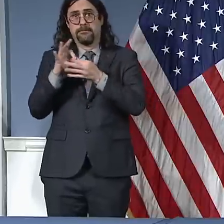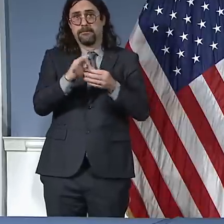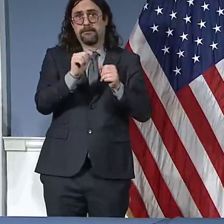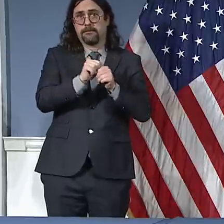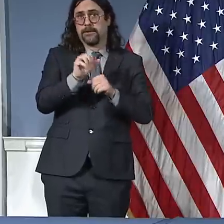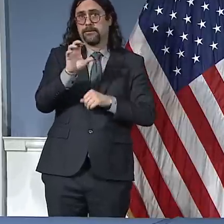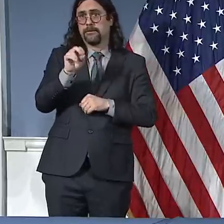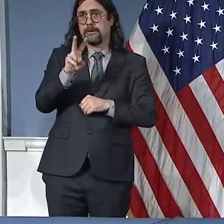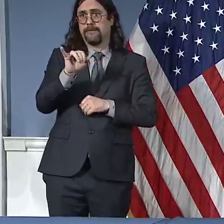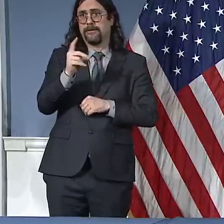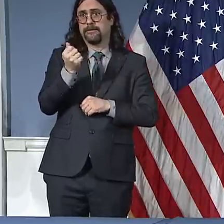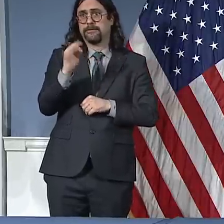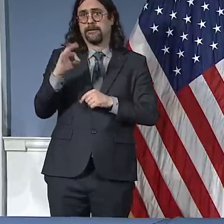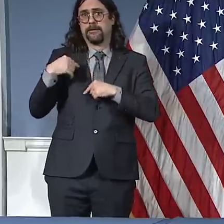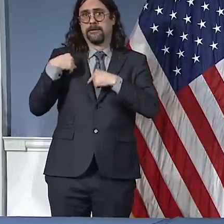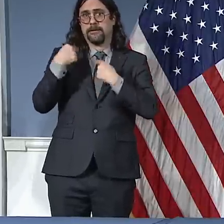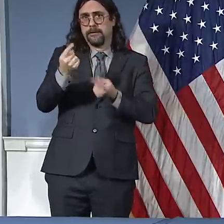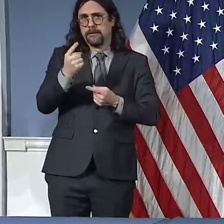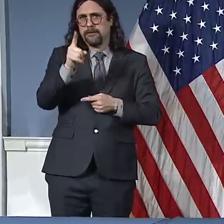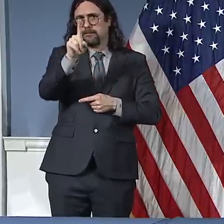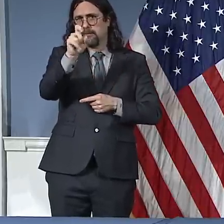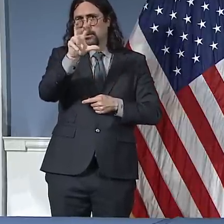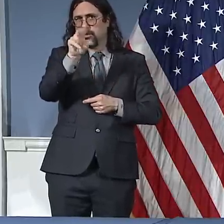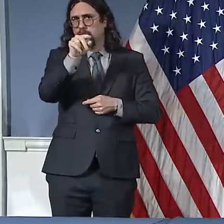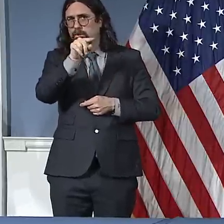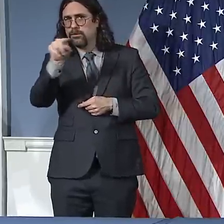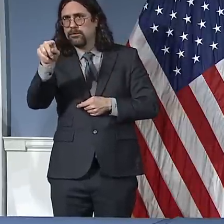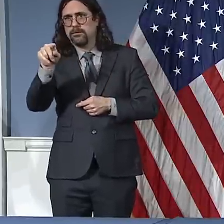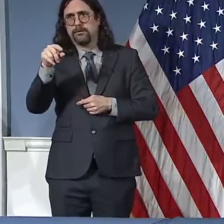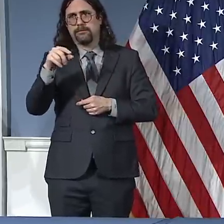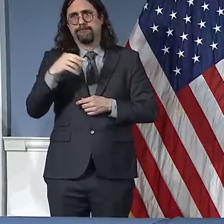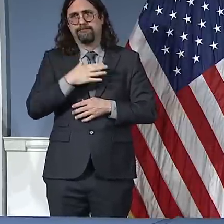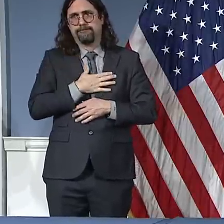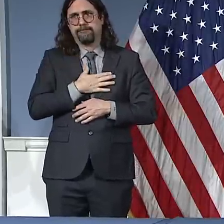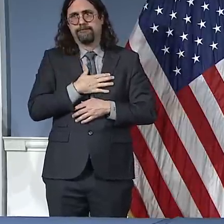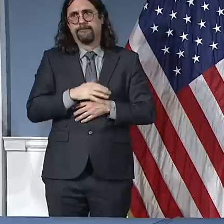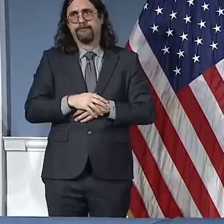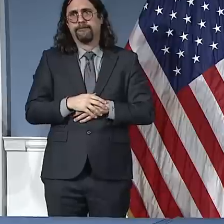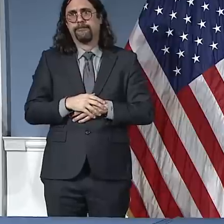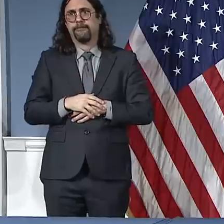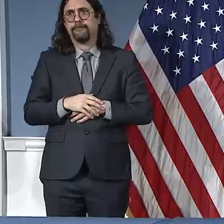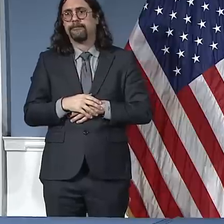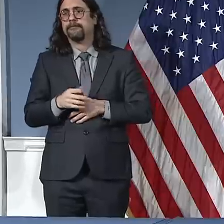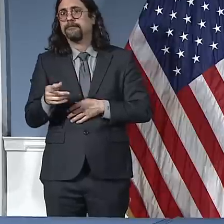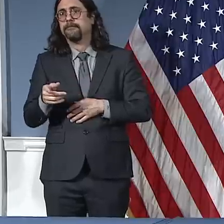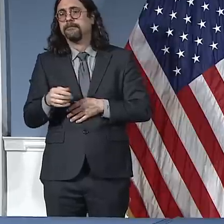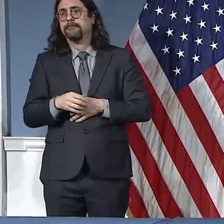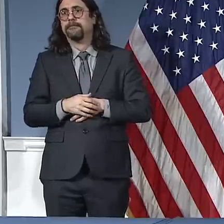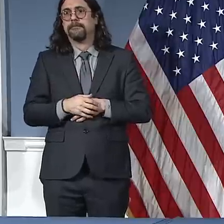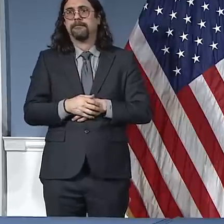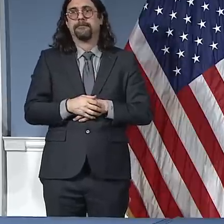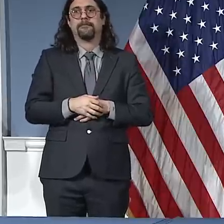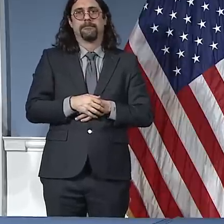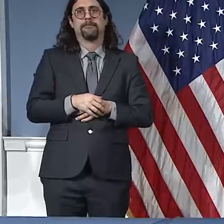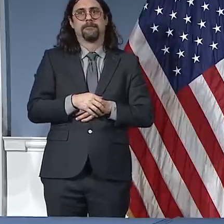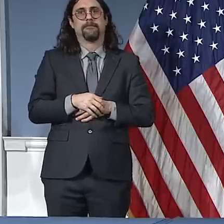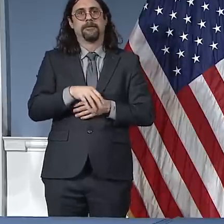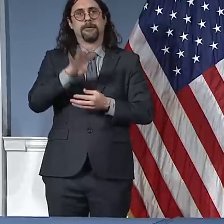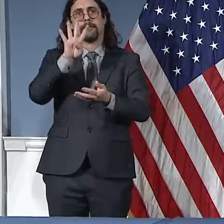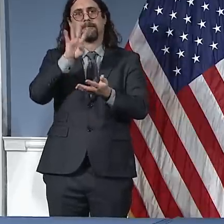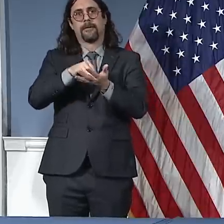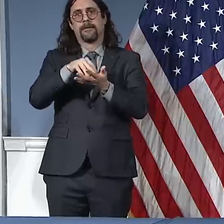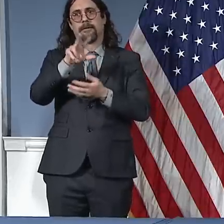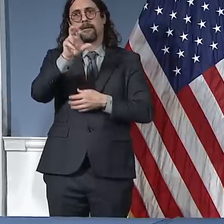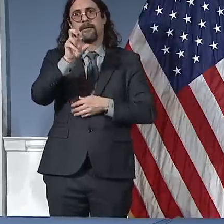,364 cases from Queens, 4,237 cases in Brooklyn, 2